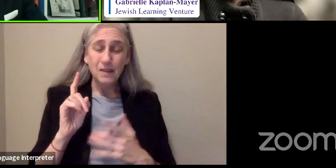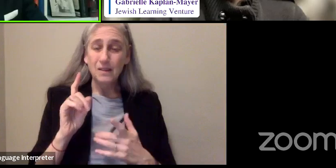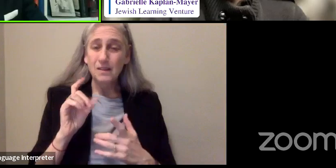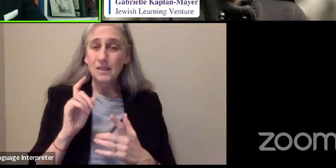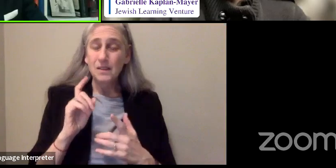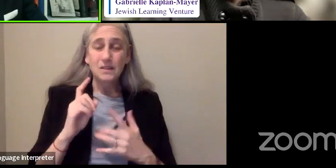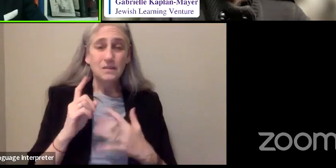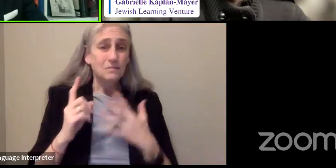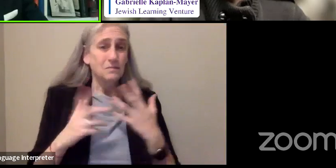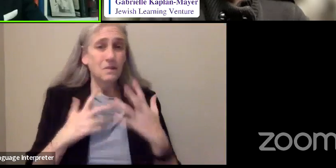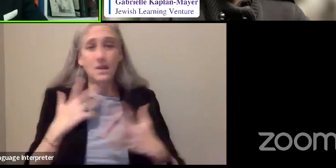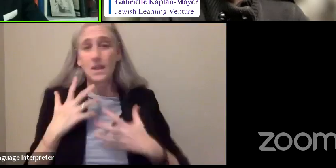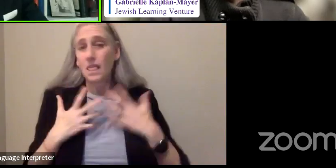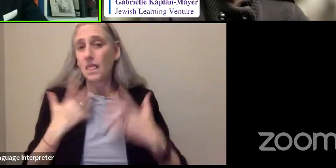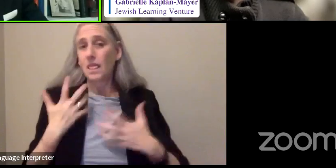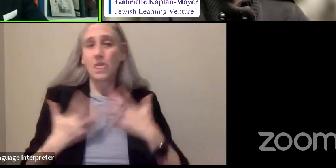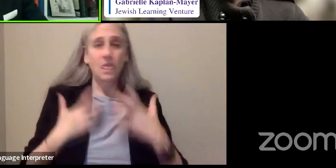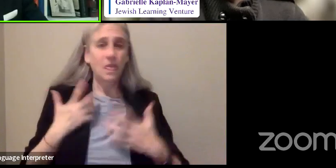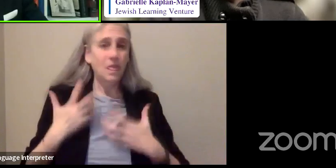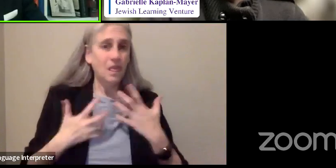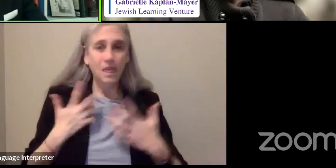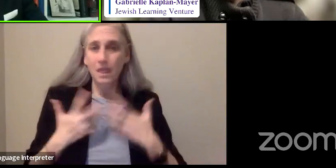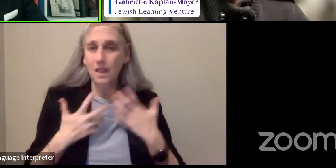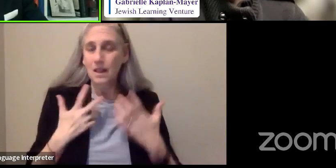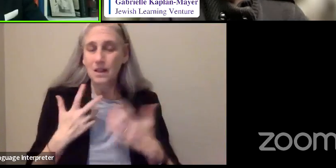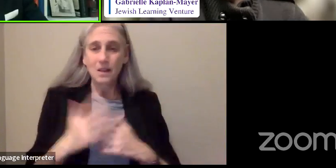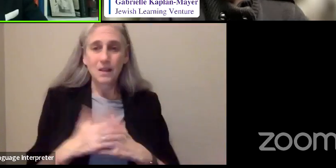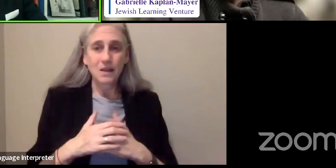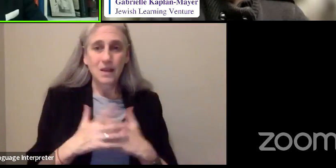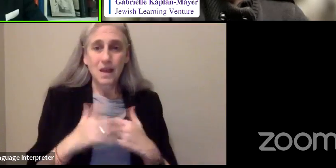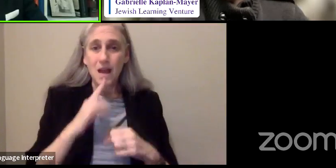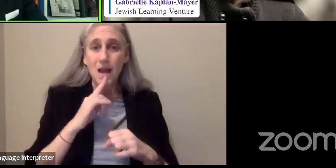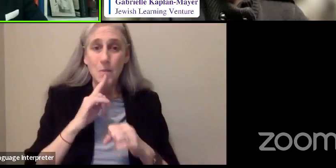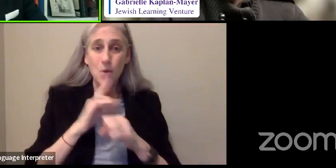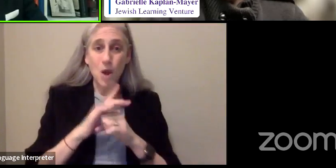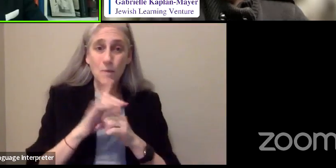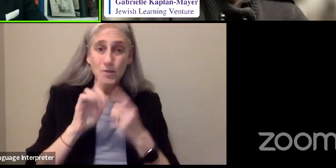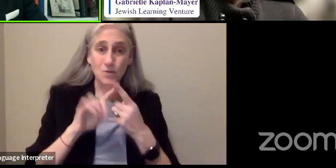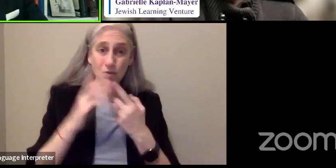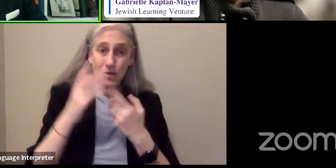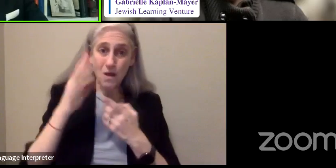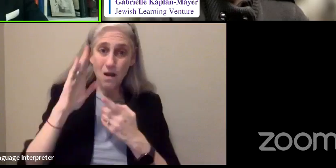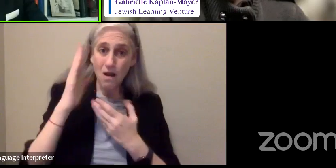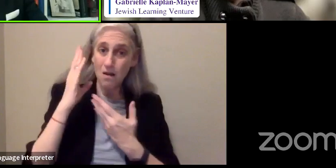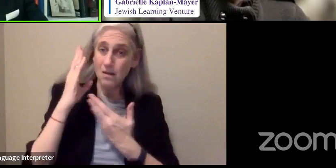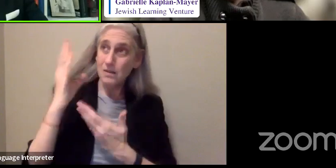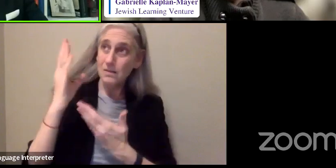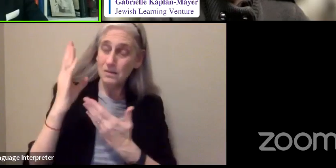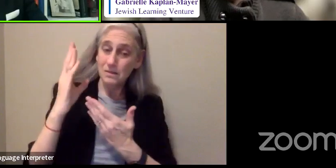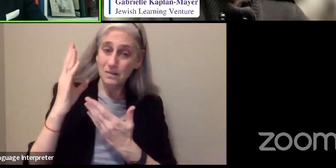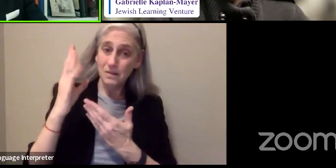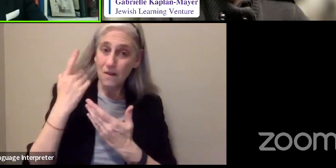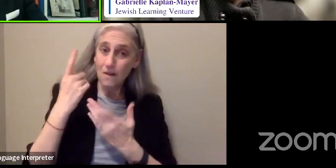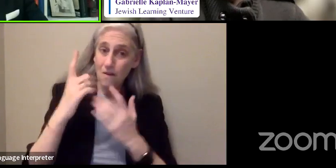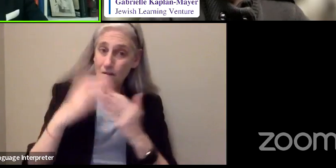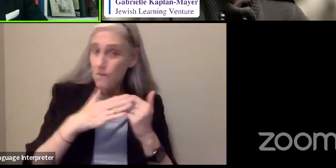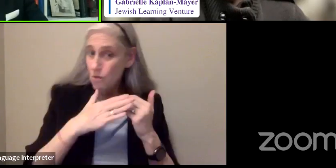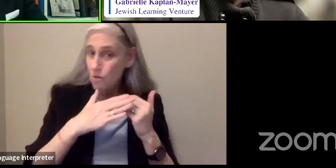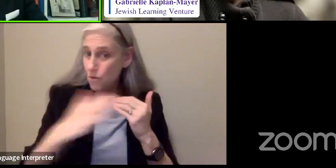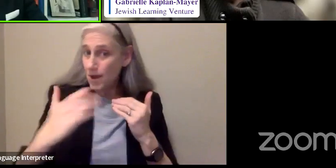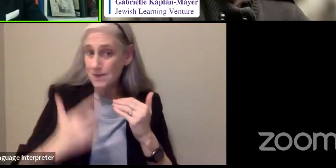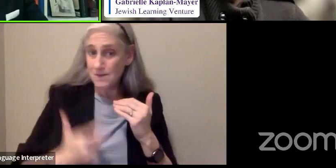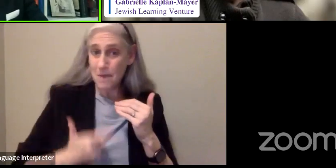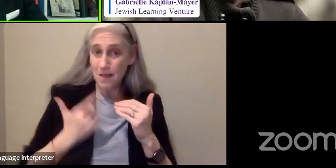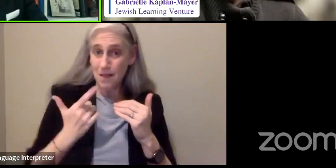that I promised God that for the rest of my life,